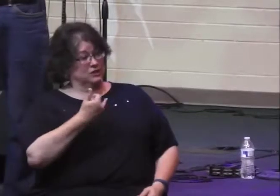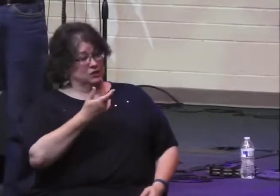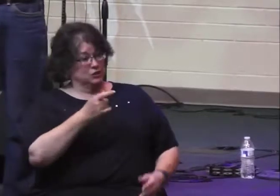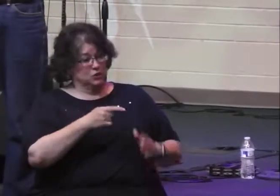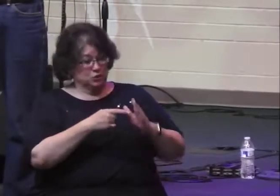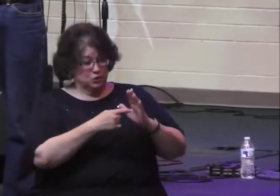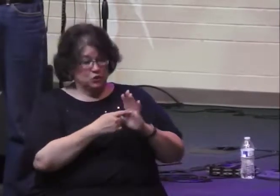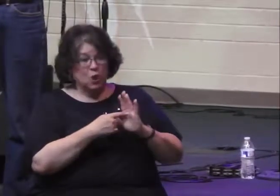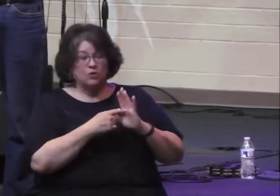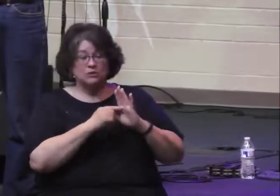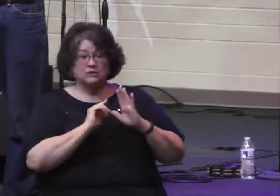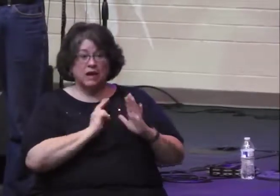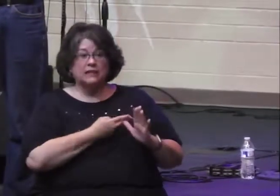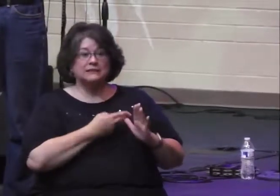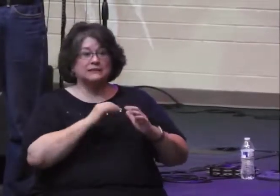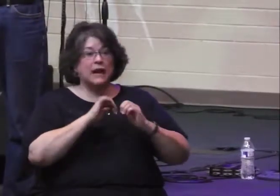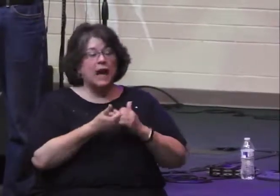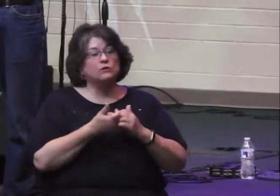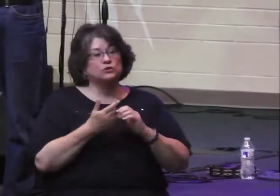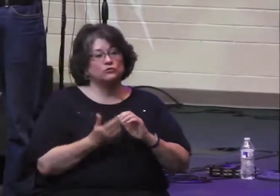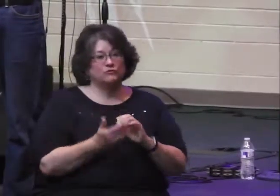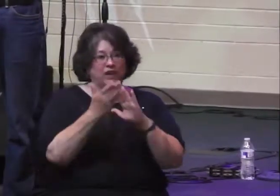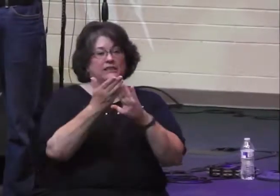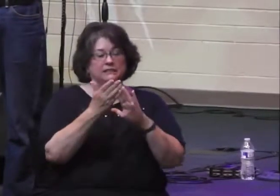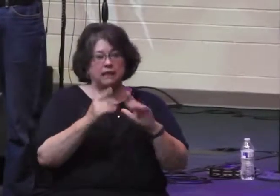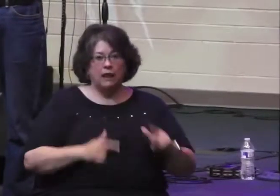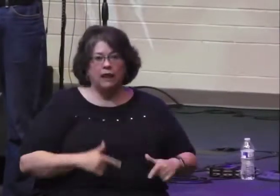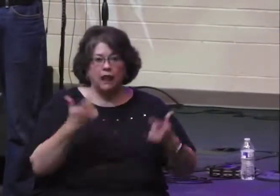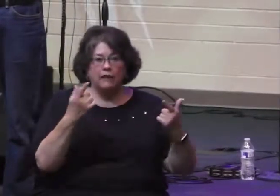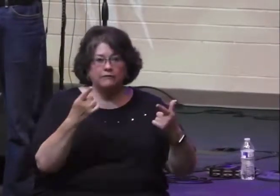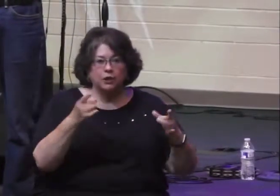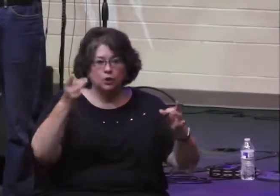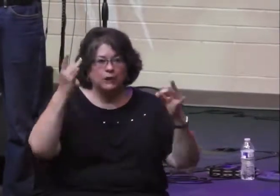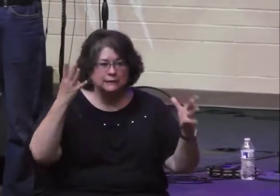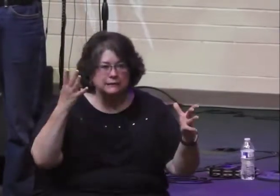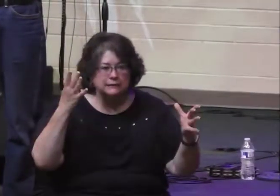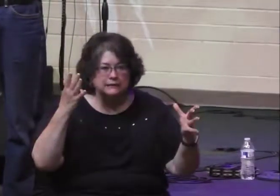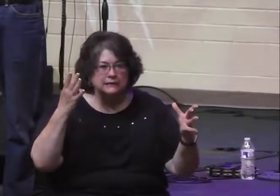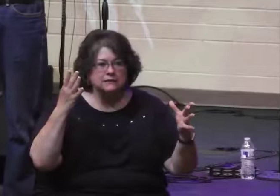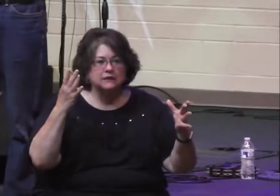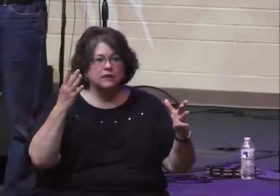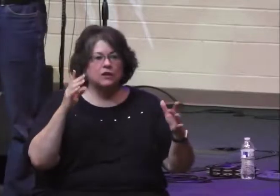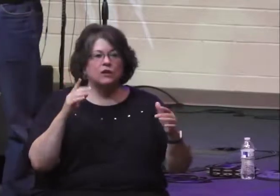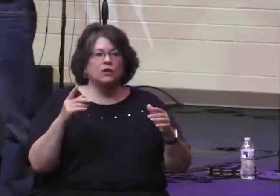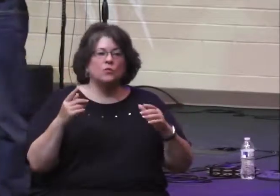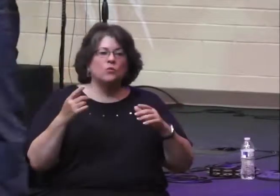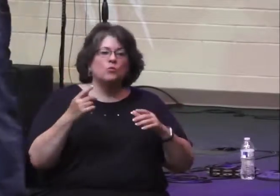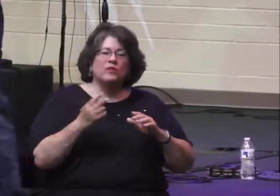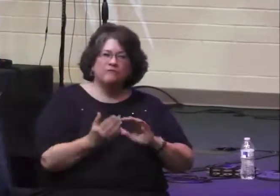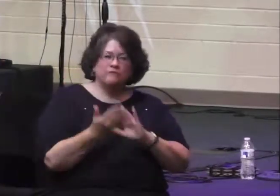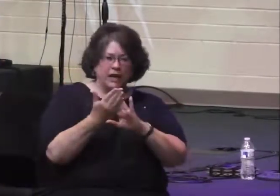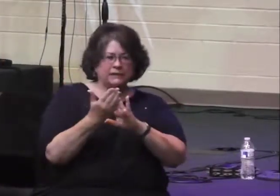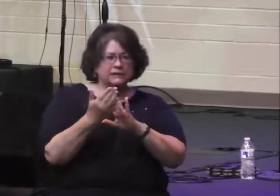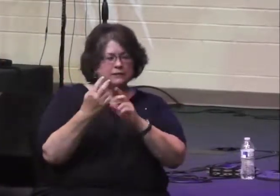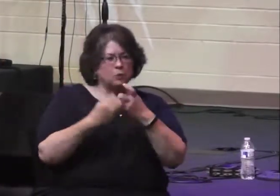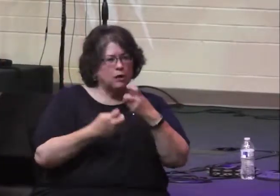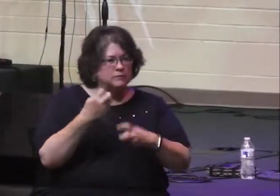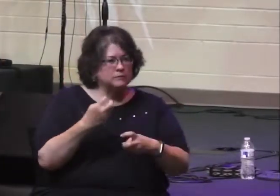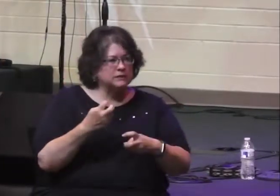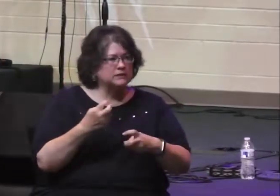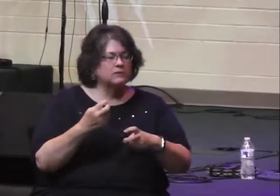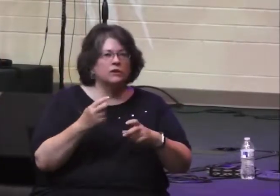face life's crises. We face them with our eyes upon the Lord,